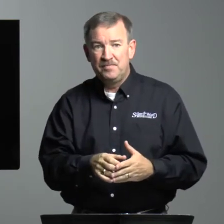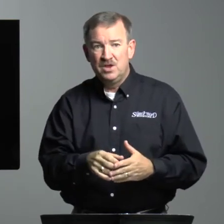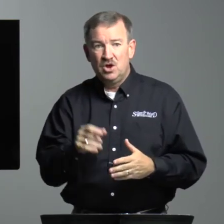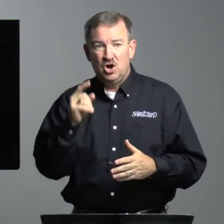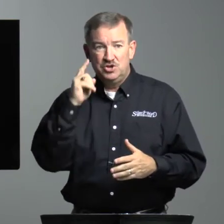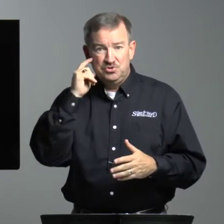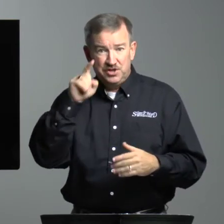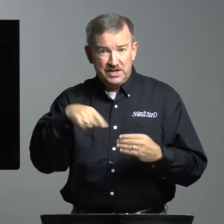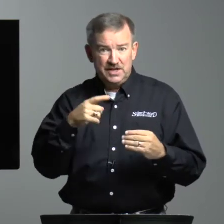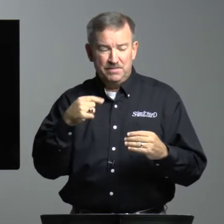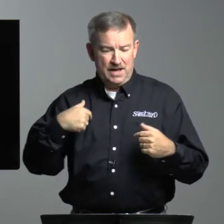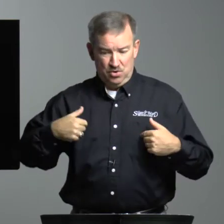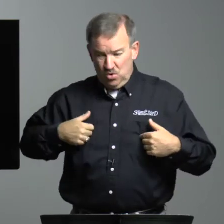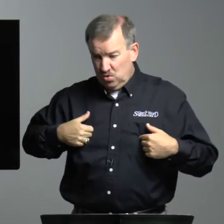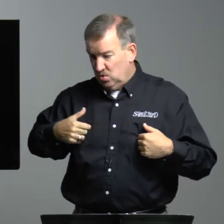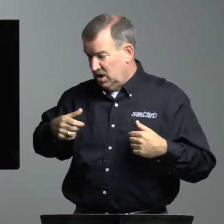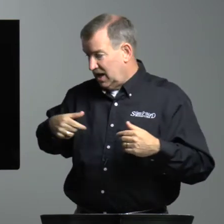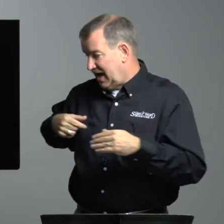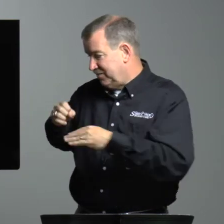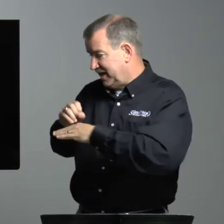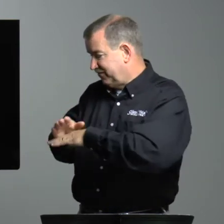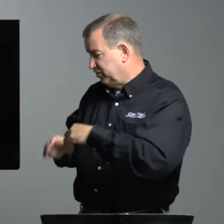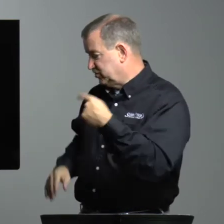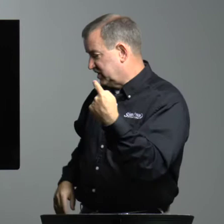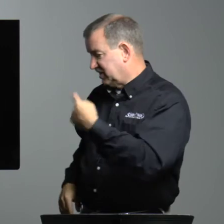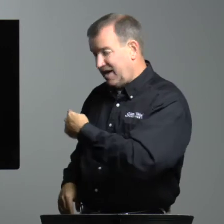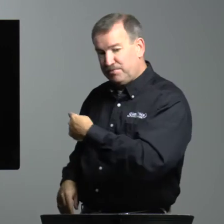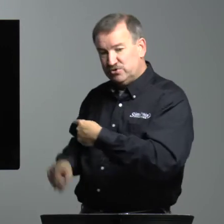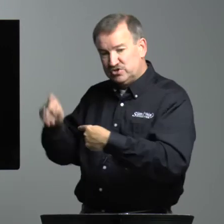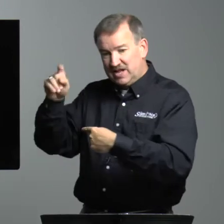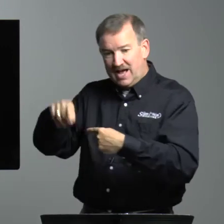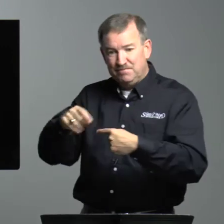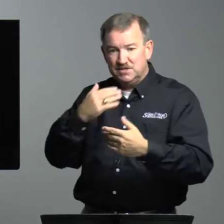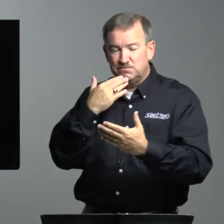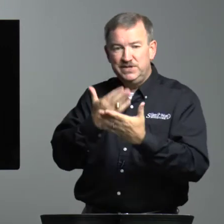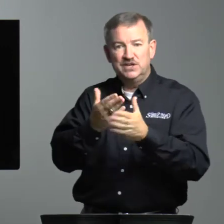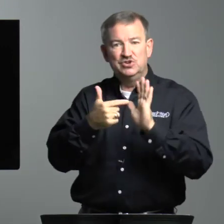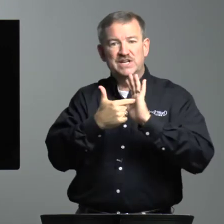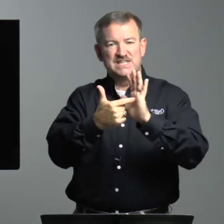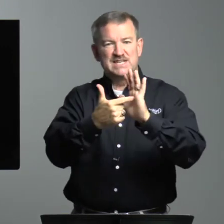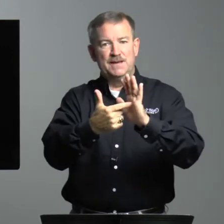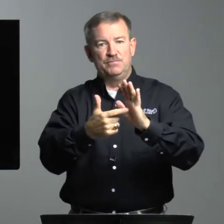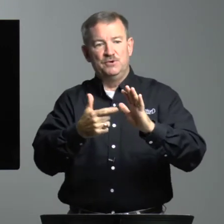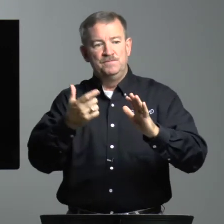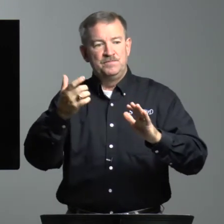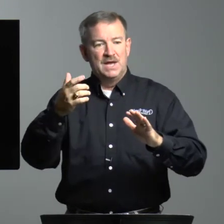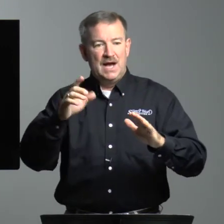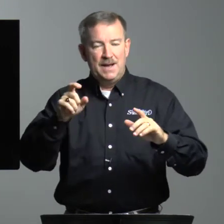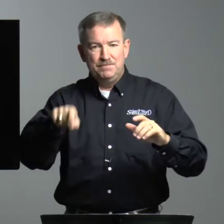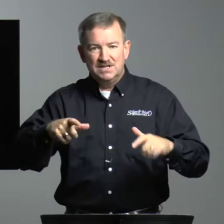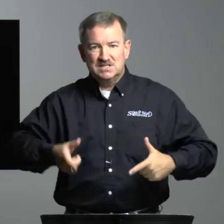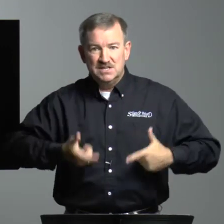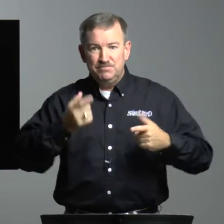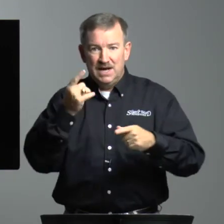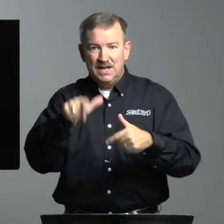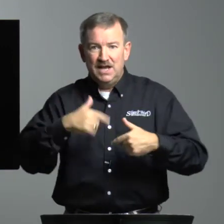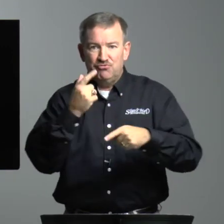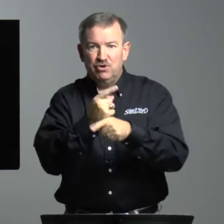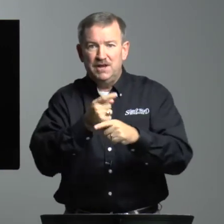Are you thinking about, oh, I'm influencing that person. I must be a good example. I must live my life right